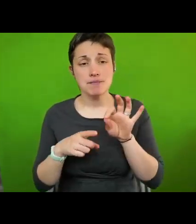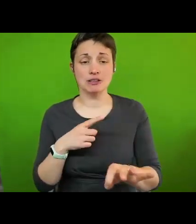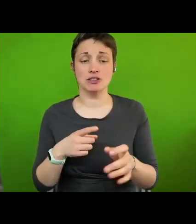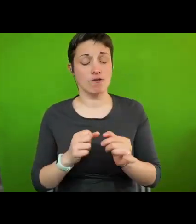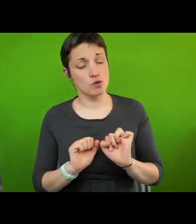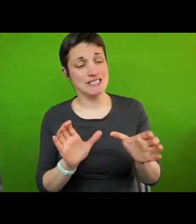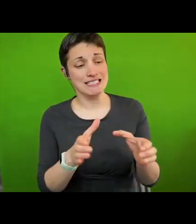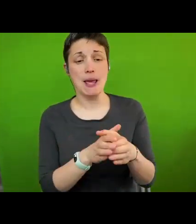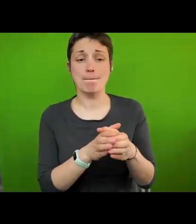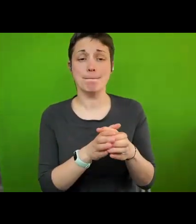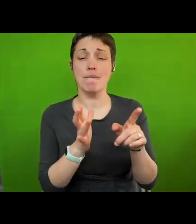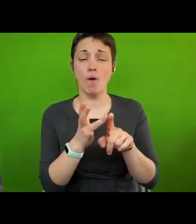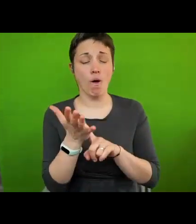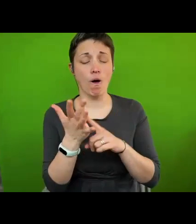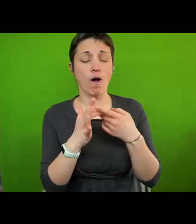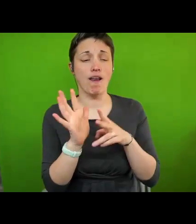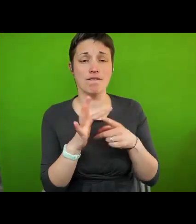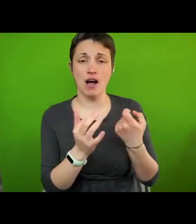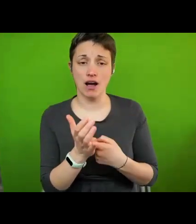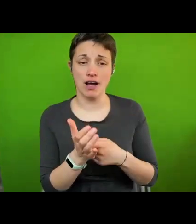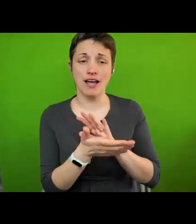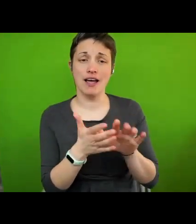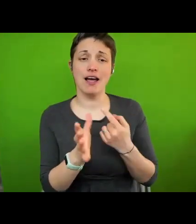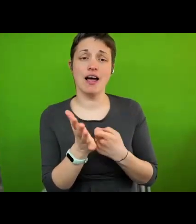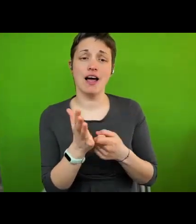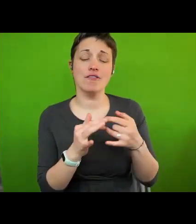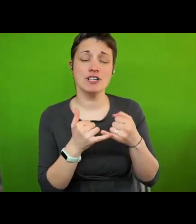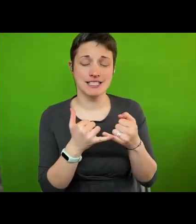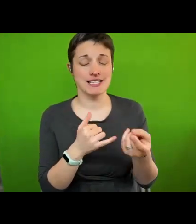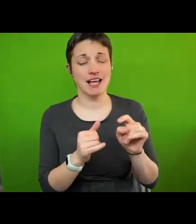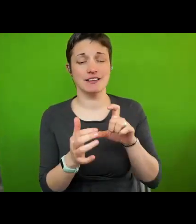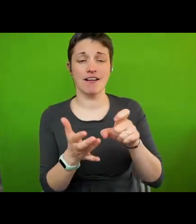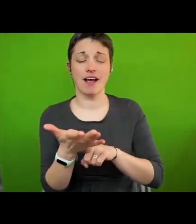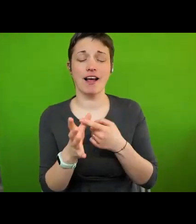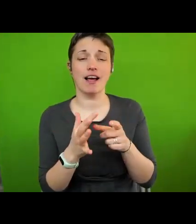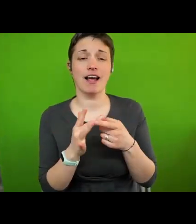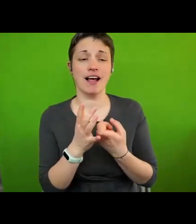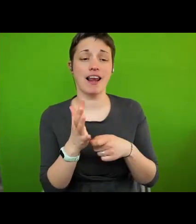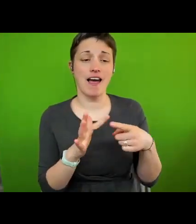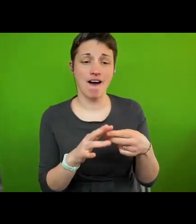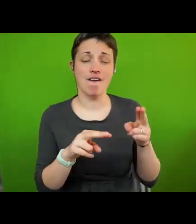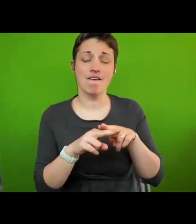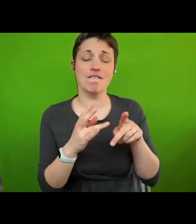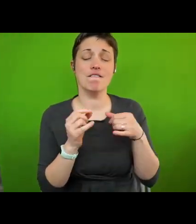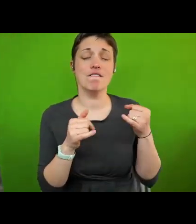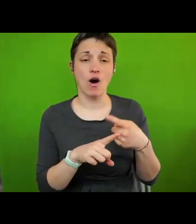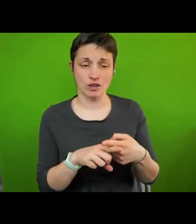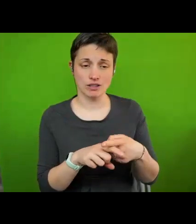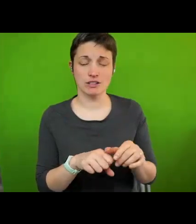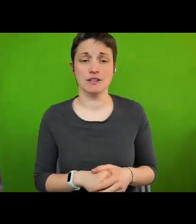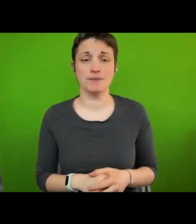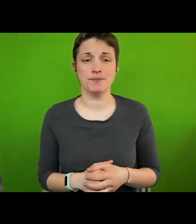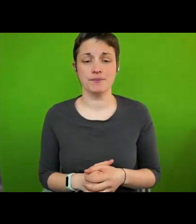team, Oliver Harris, Claire Fox, for organising and making this event possible. My thanks also go to the City of York.